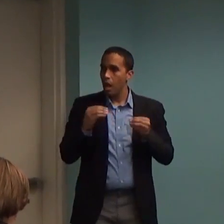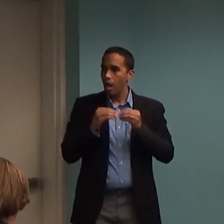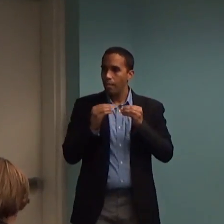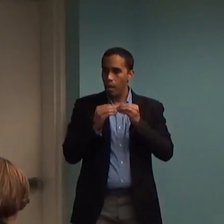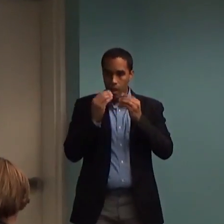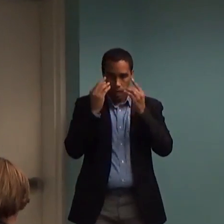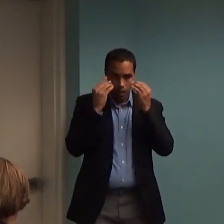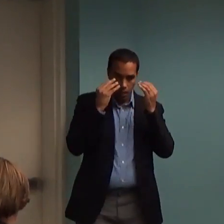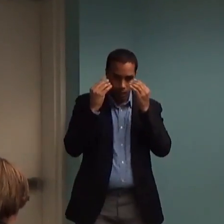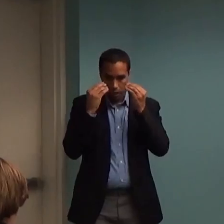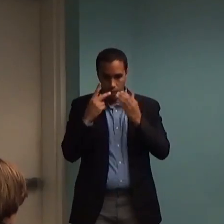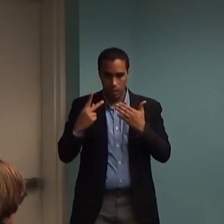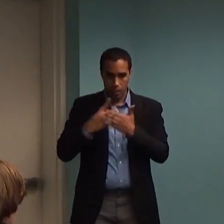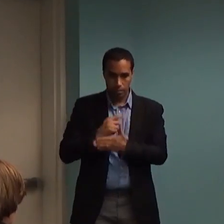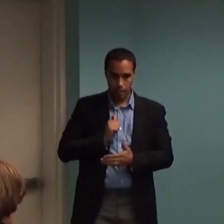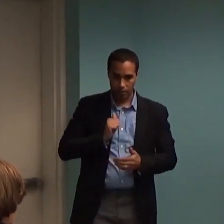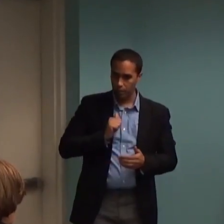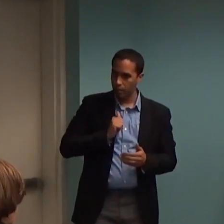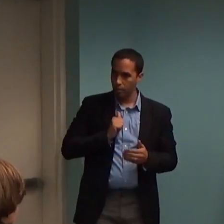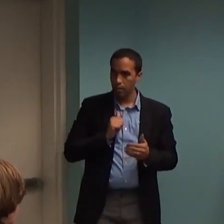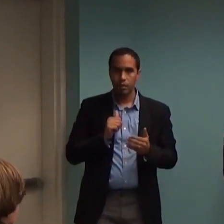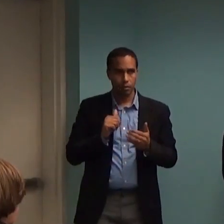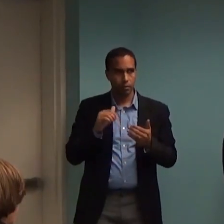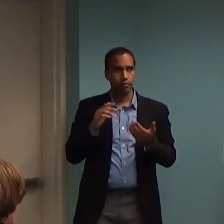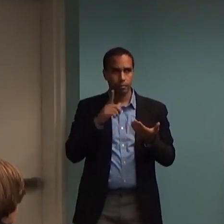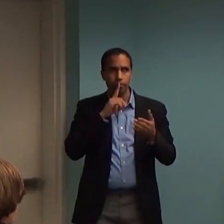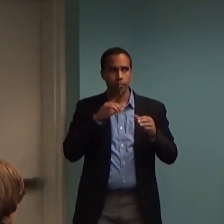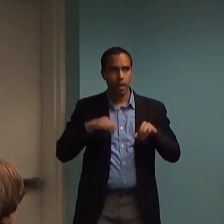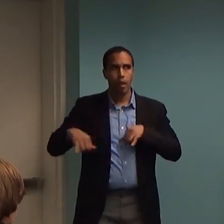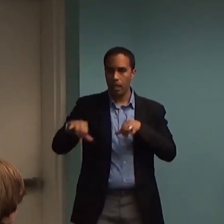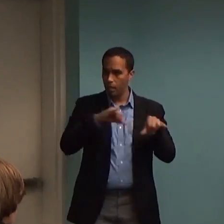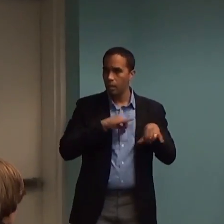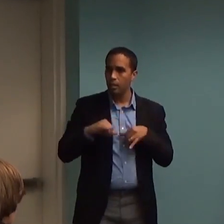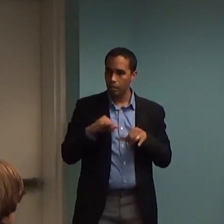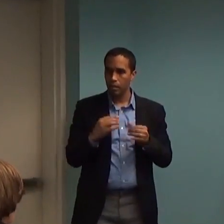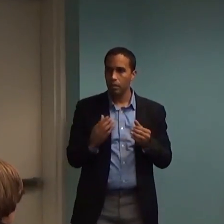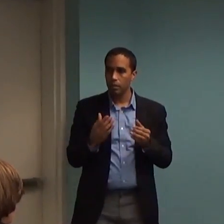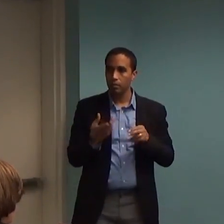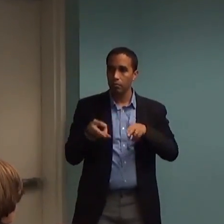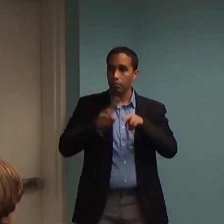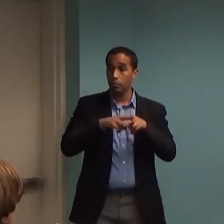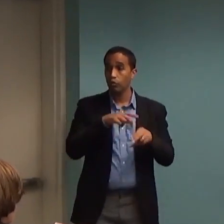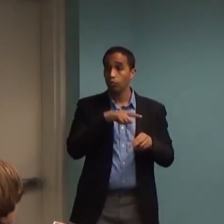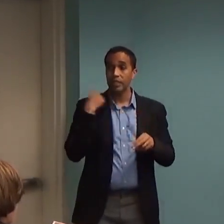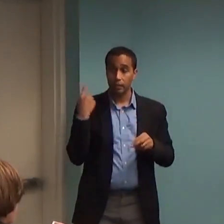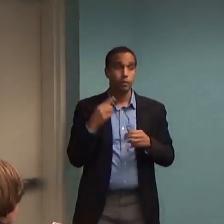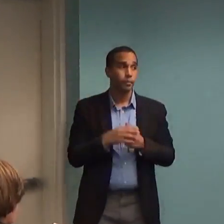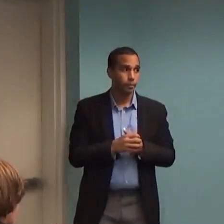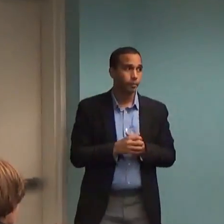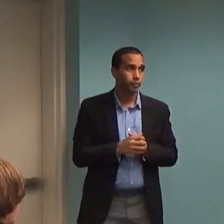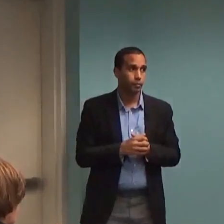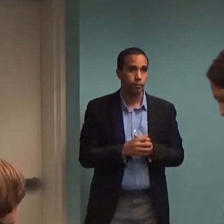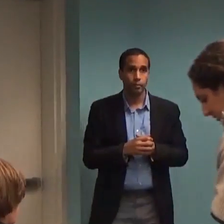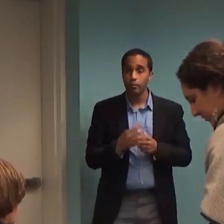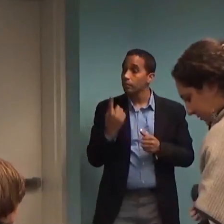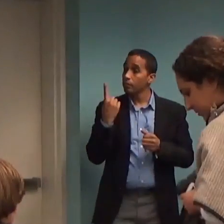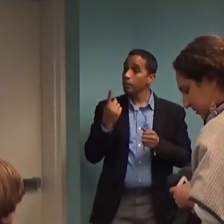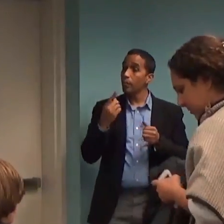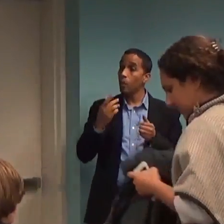common. Or there is a risk. In fact, this one class of medications that many of you probably have heard of, the